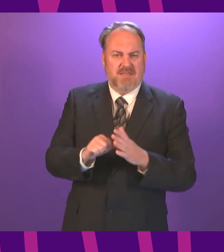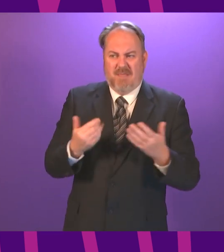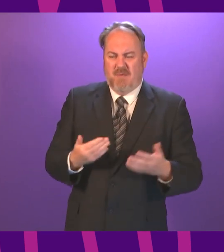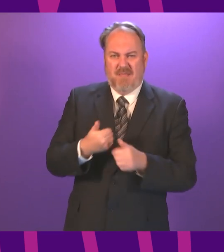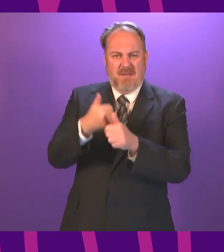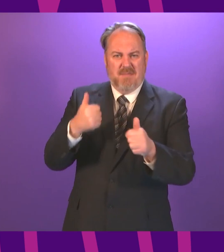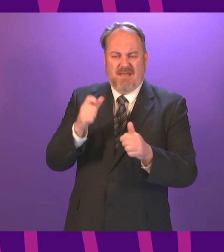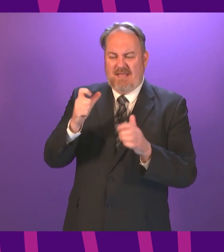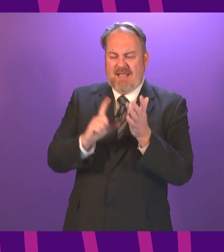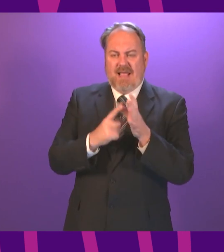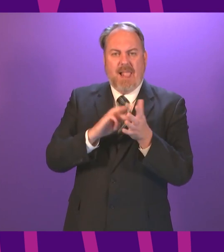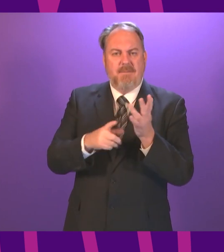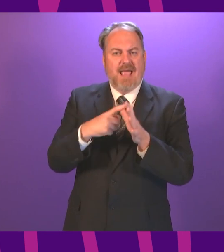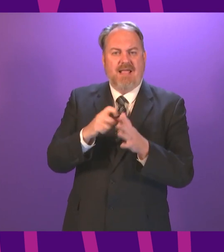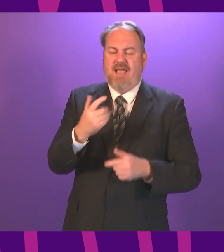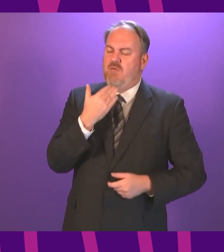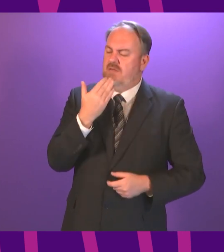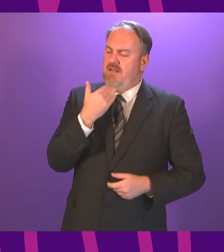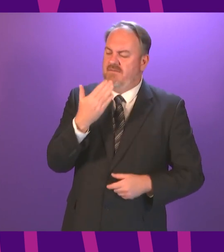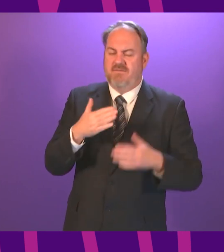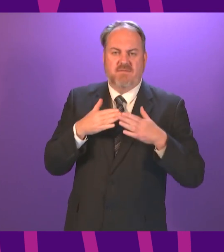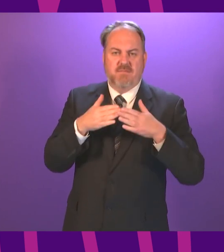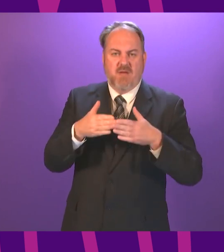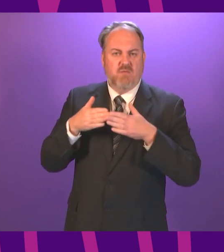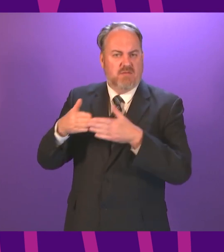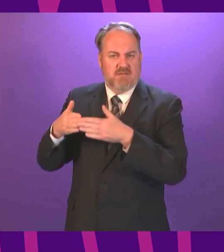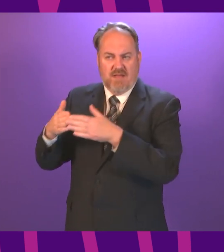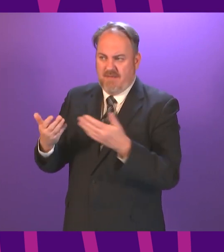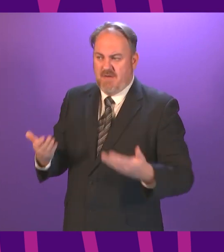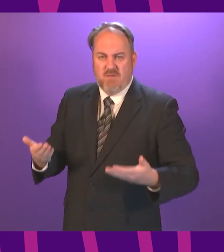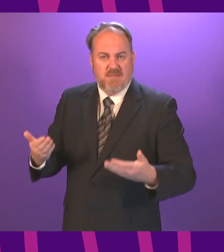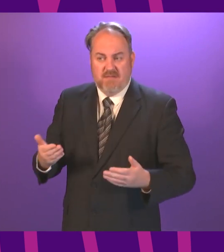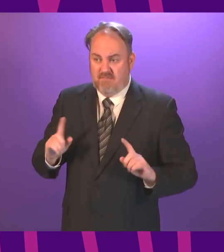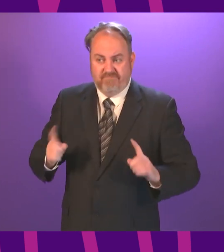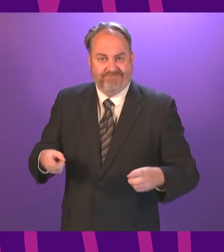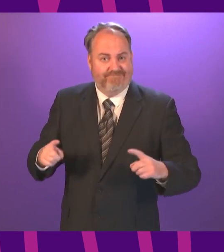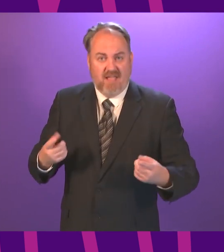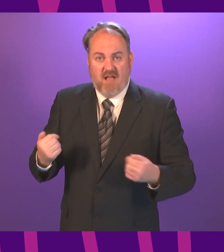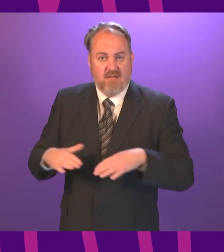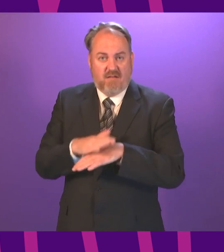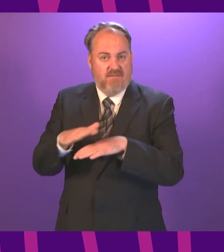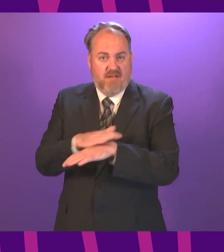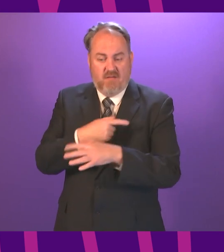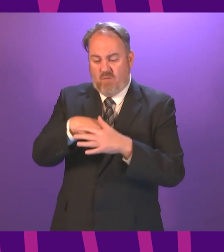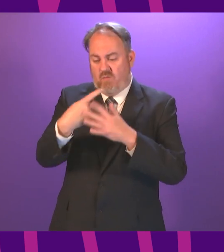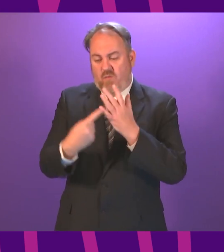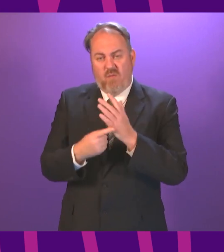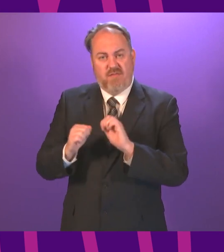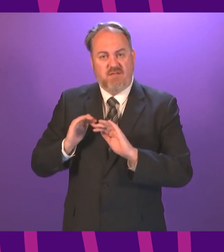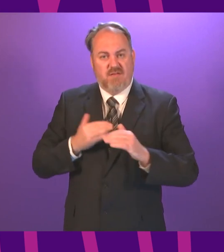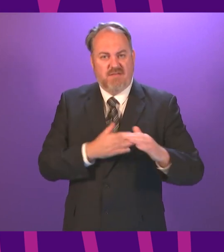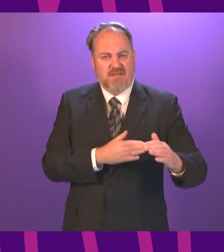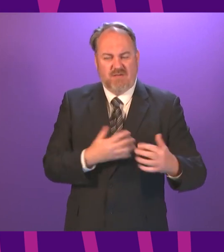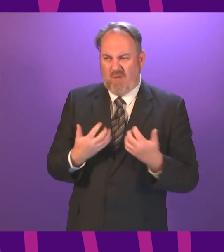present does not have enough vessels to run its services with the resilience necessary. What will the Government do in the immediate